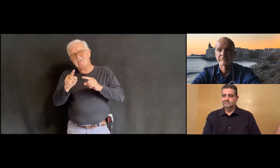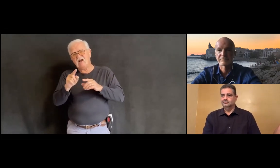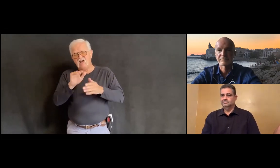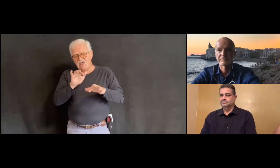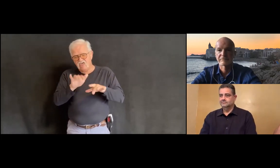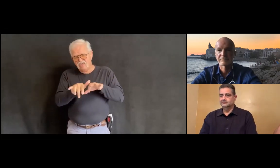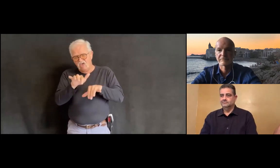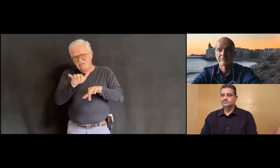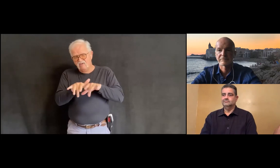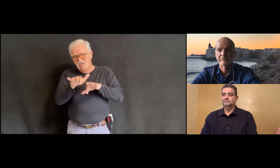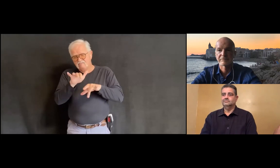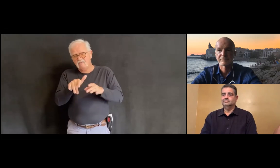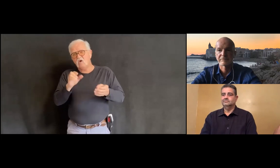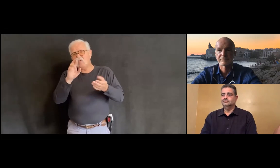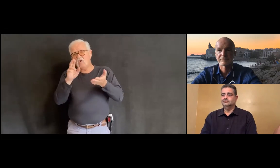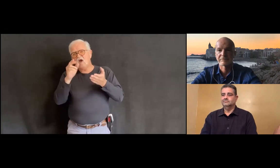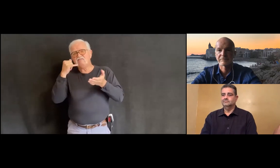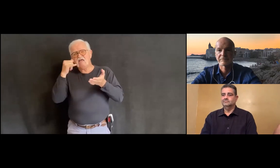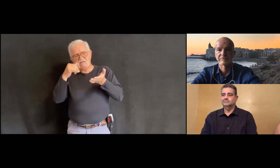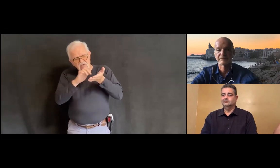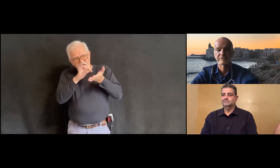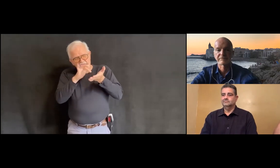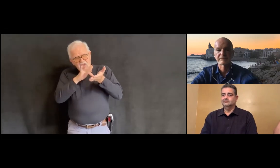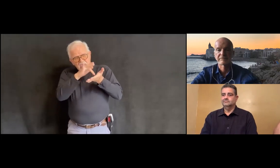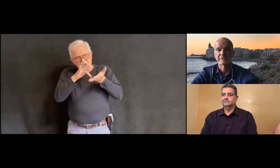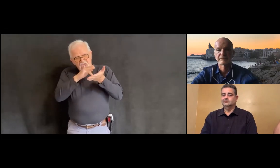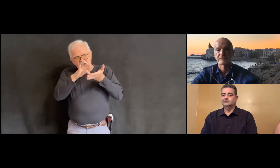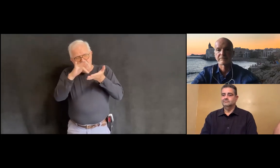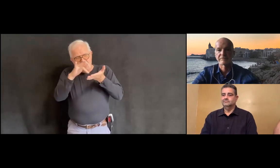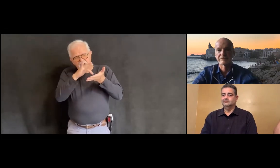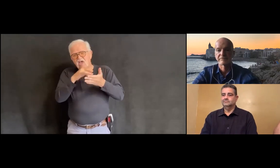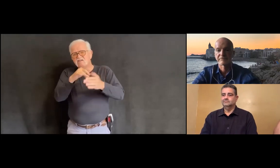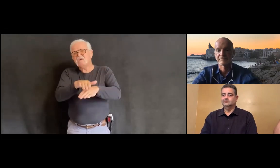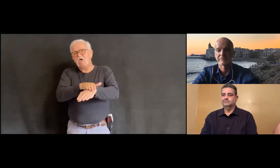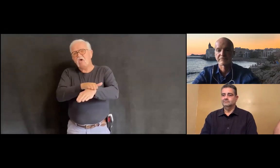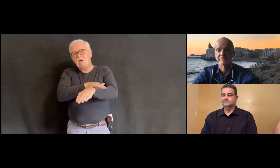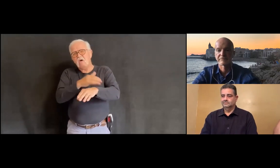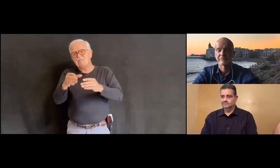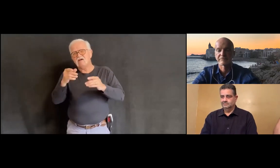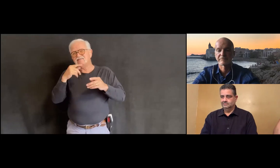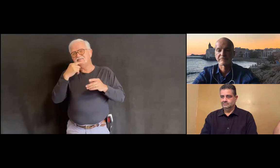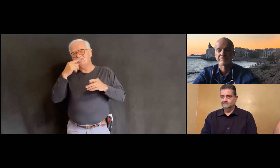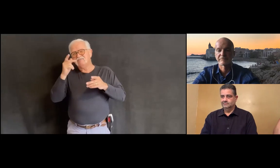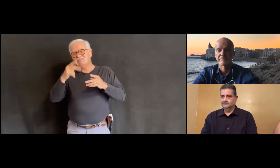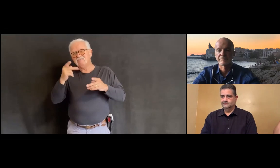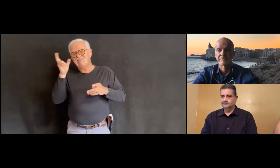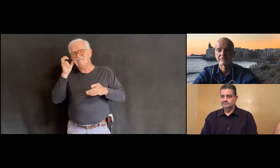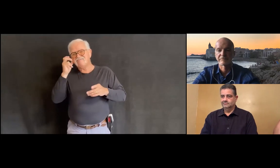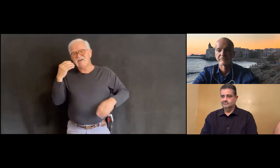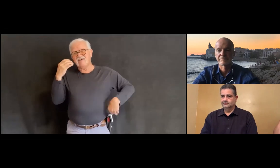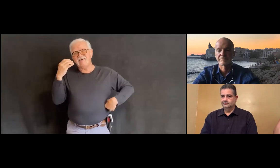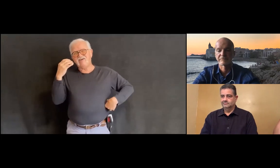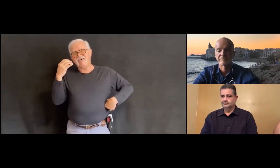dwindled to ITVLA. And so, I mean, it was very